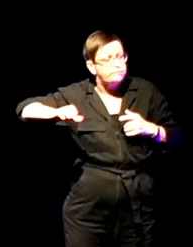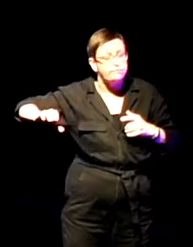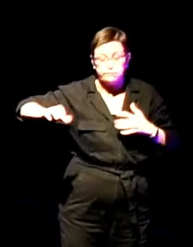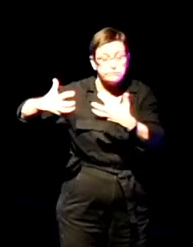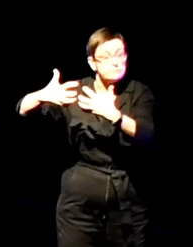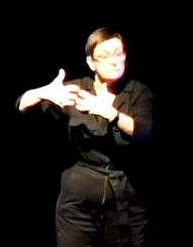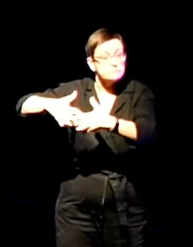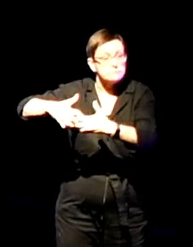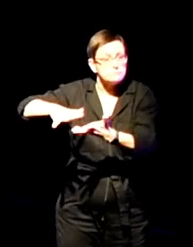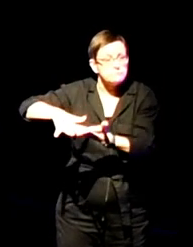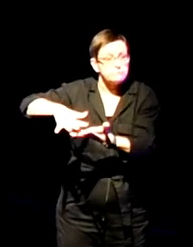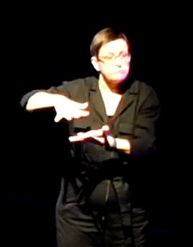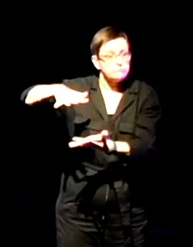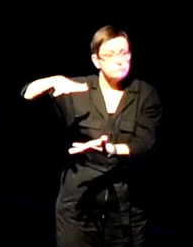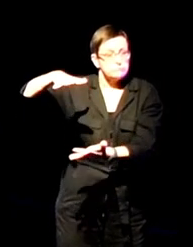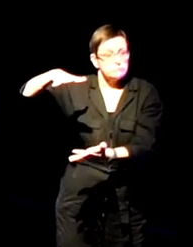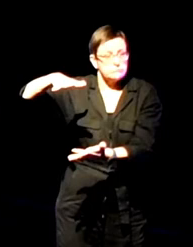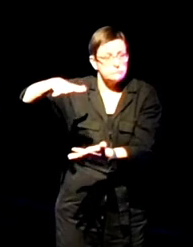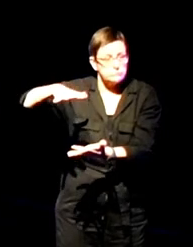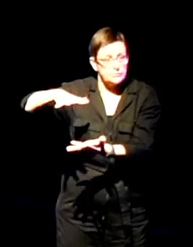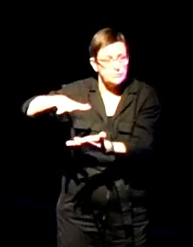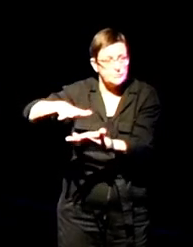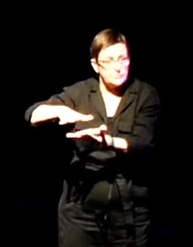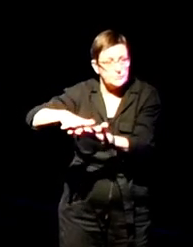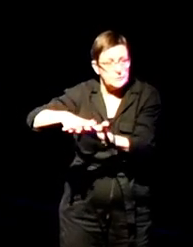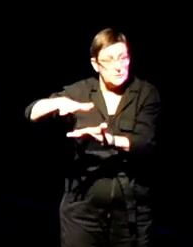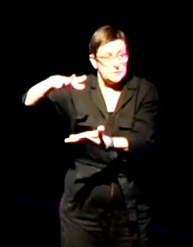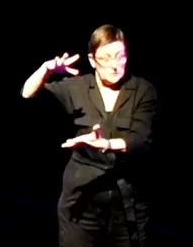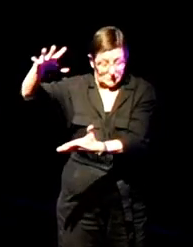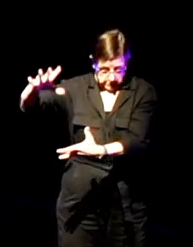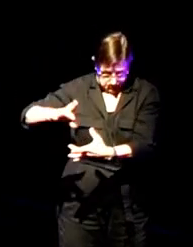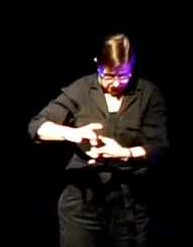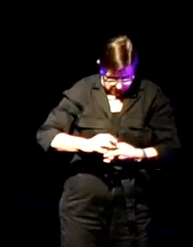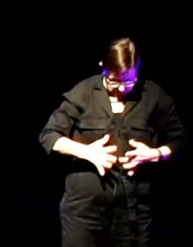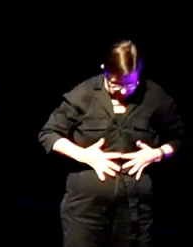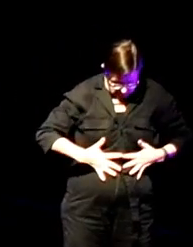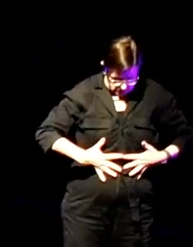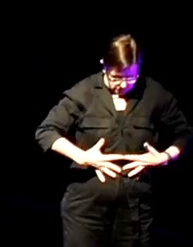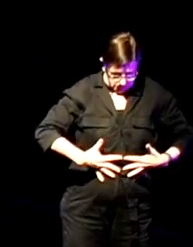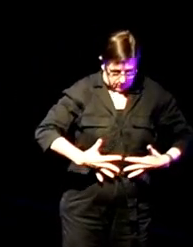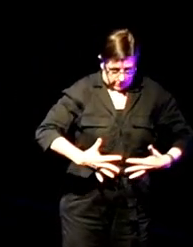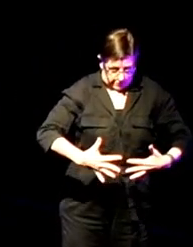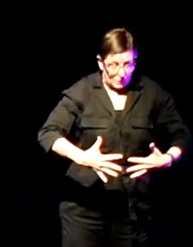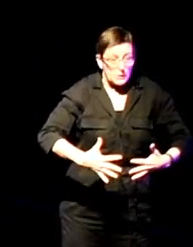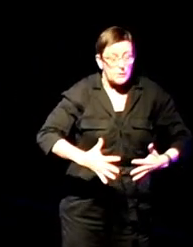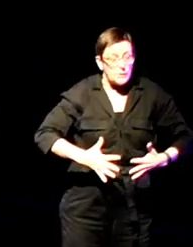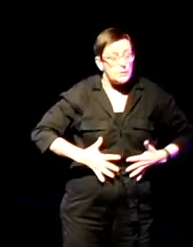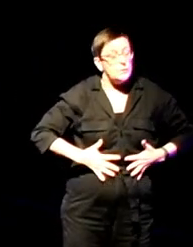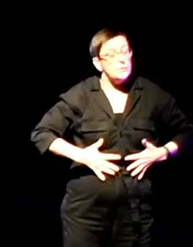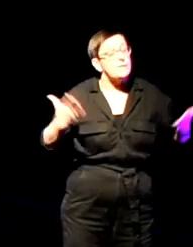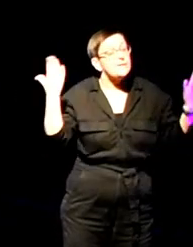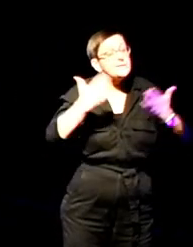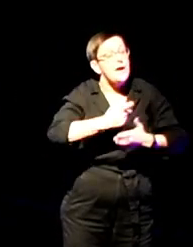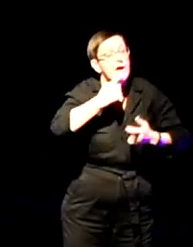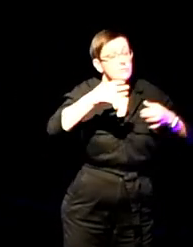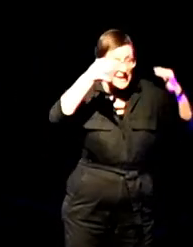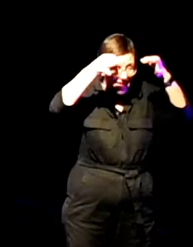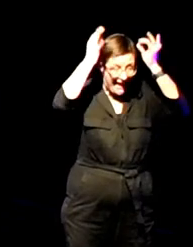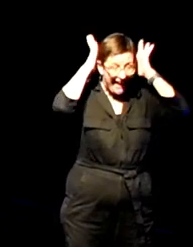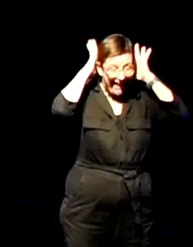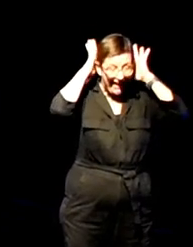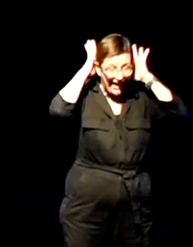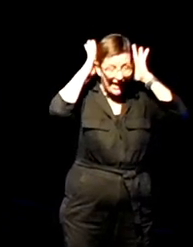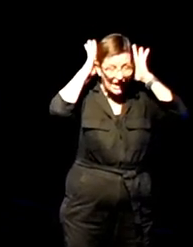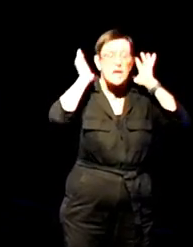machine inflating and deflating my lungs as I speak. Dark red hair. Well-hidden